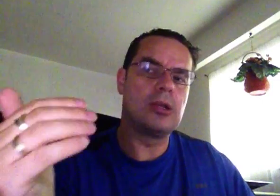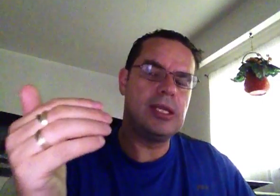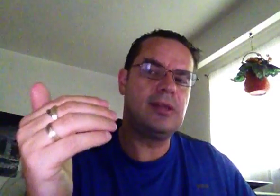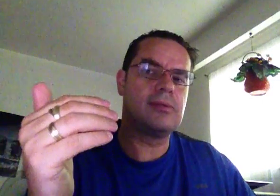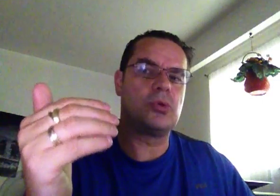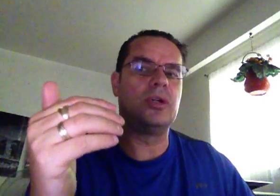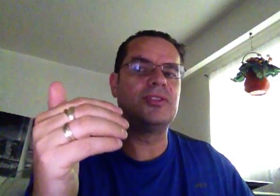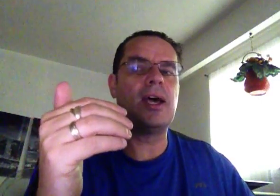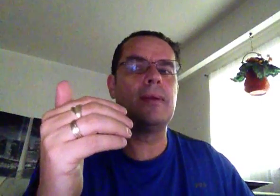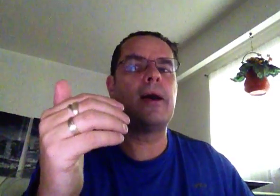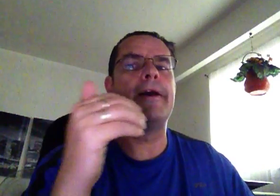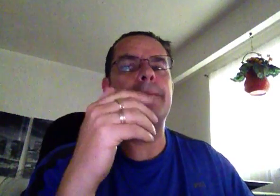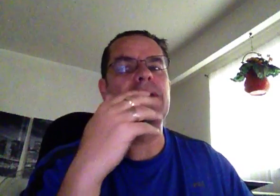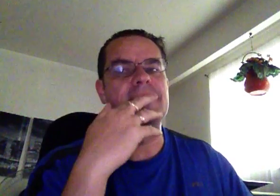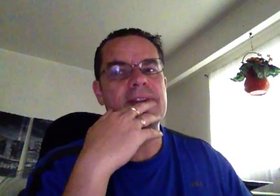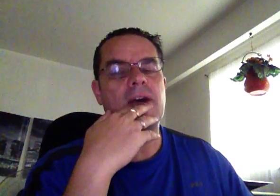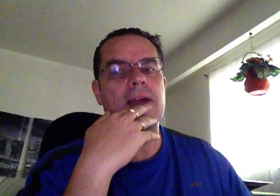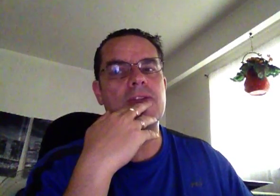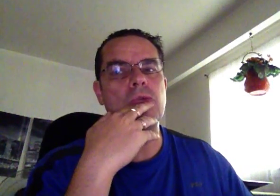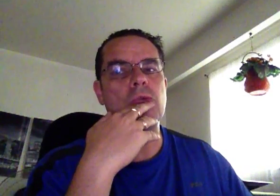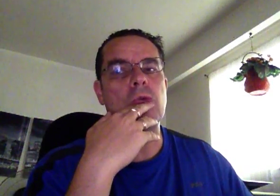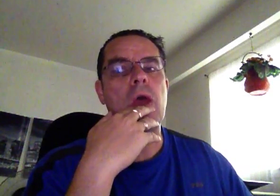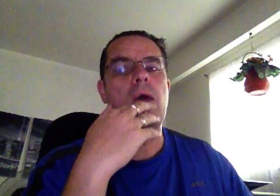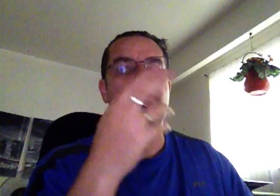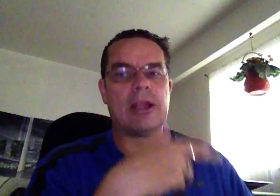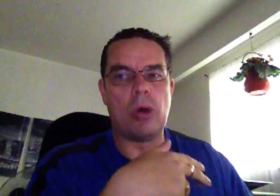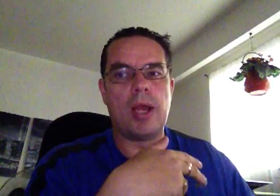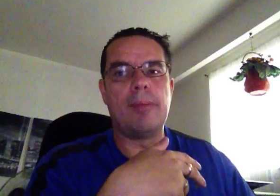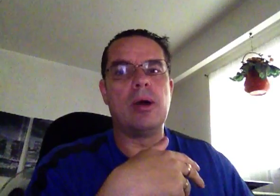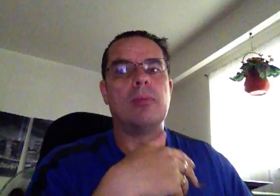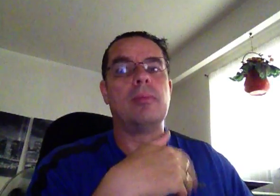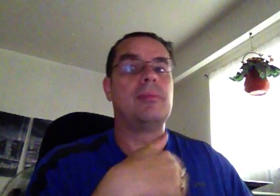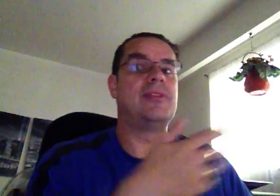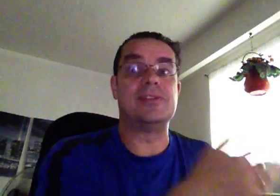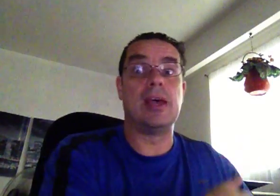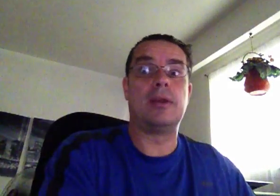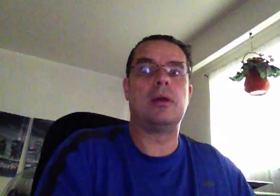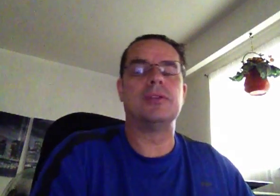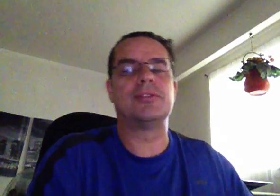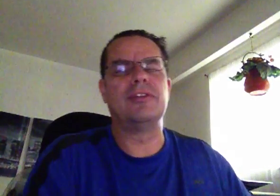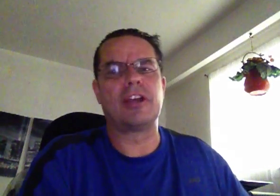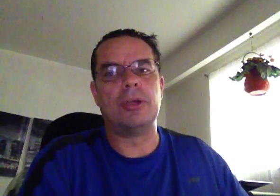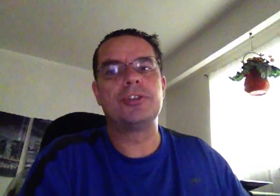of leaning towards that. I did talk to my quant about these other alternative commercial